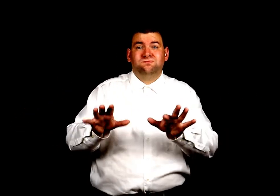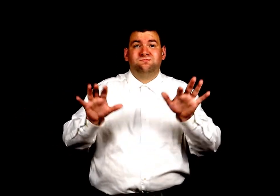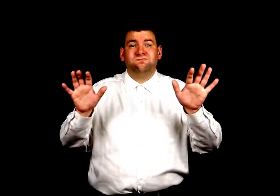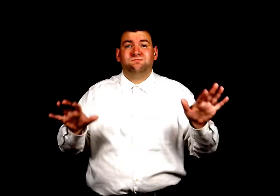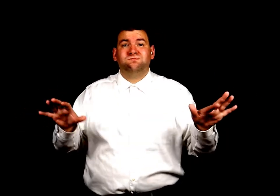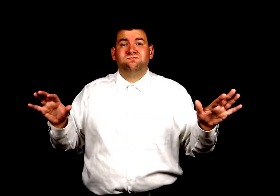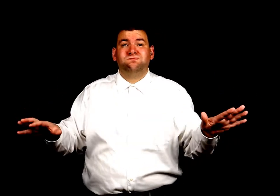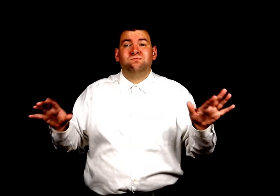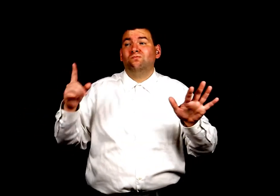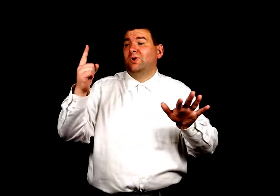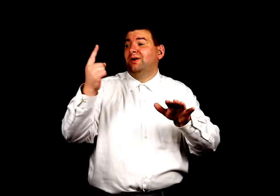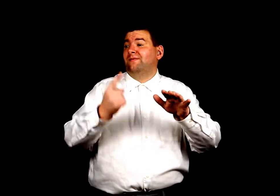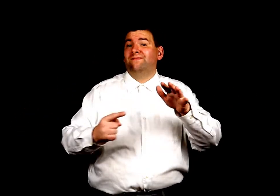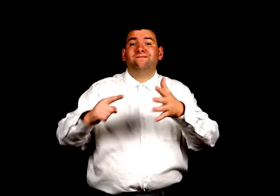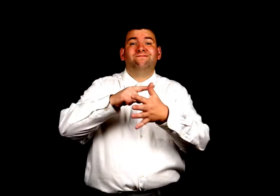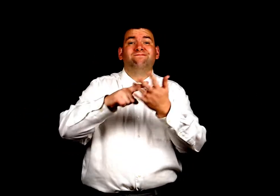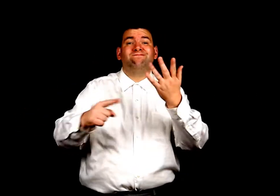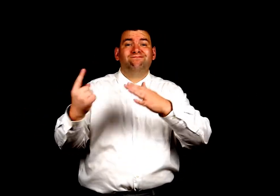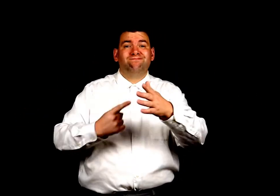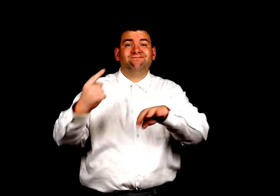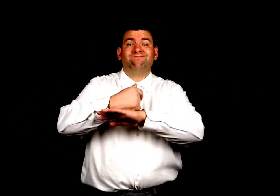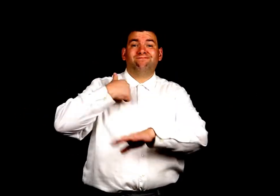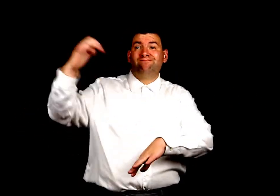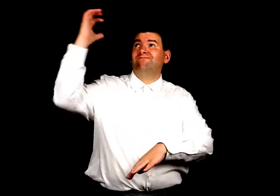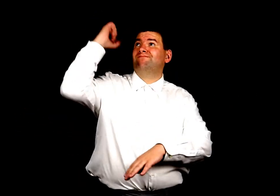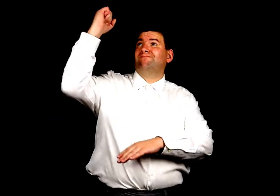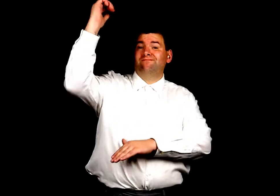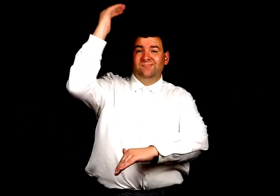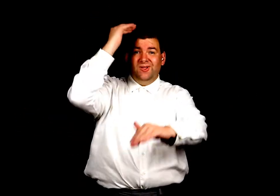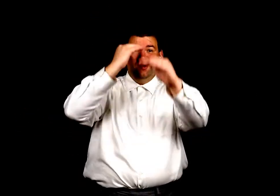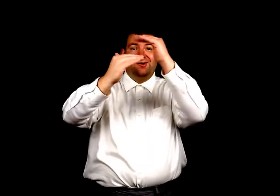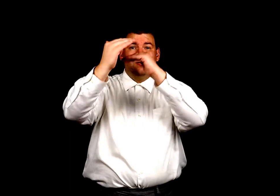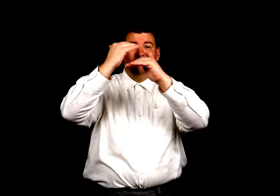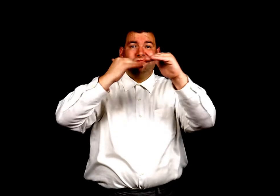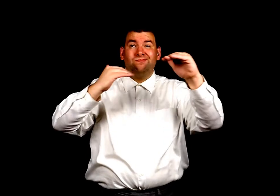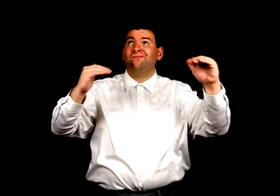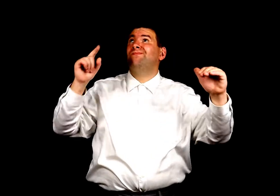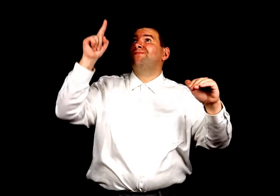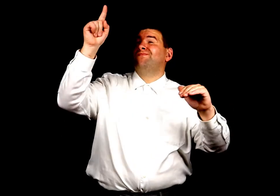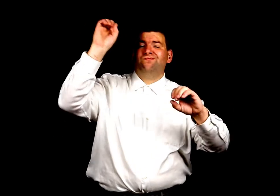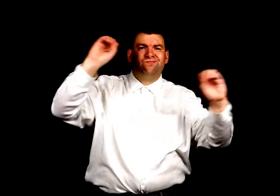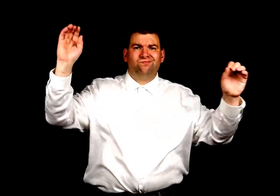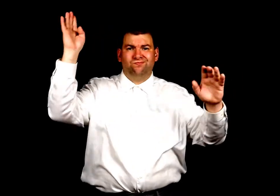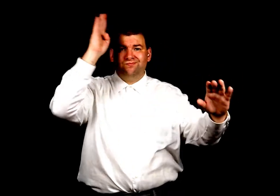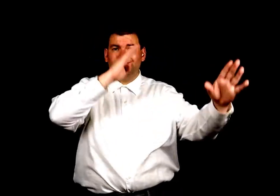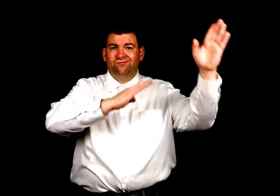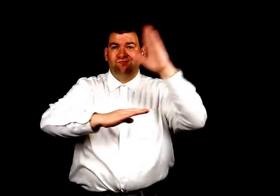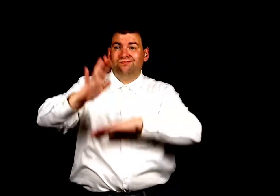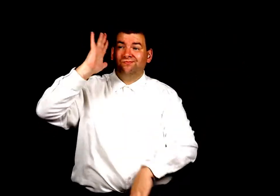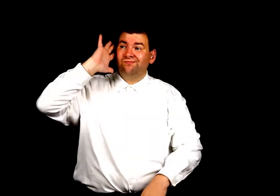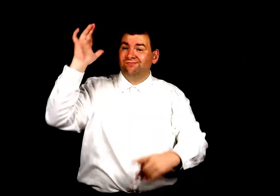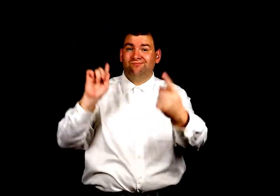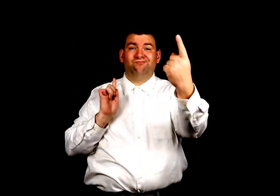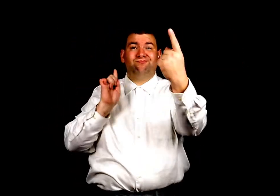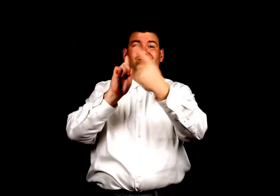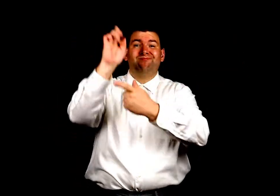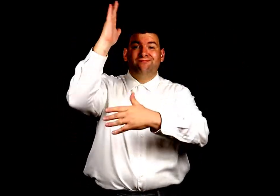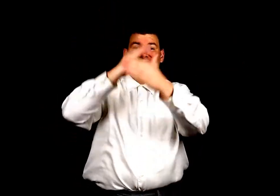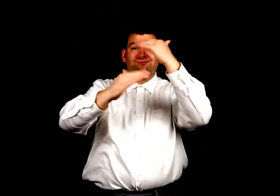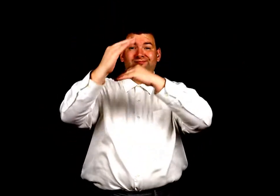One of these days I'm going home Where no sorrows ever come